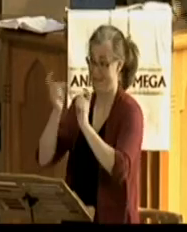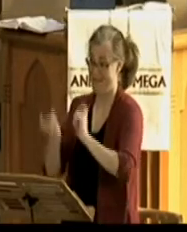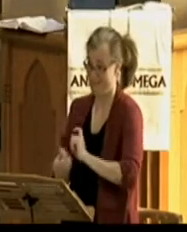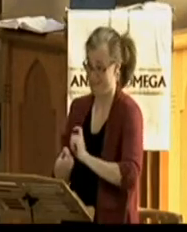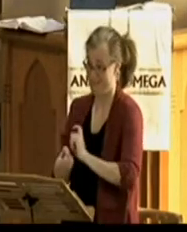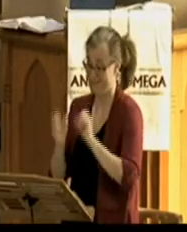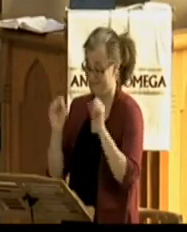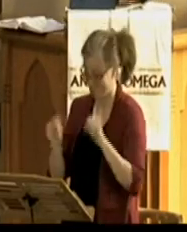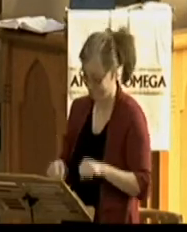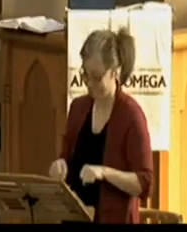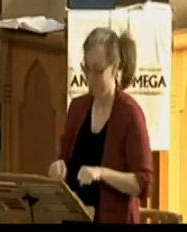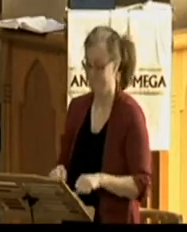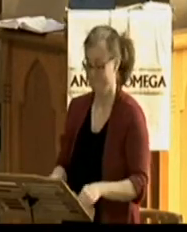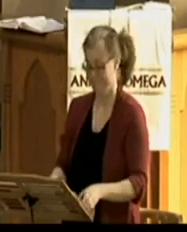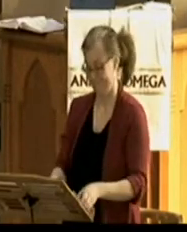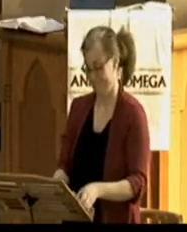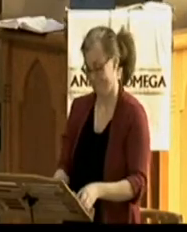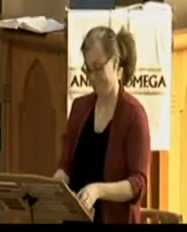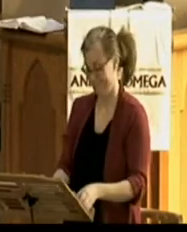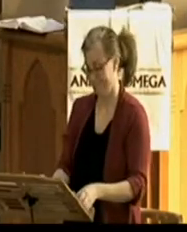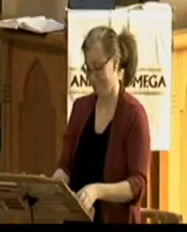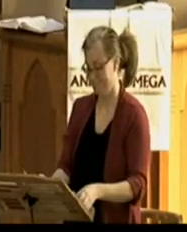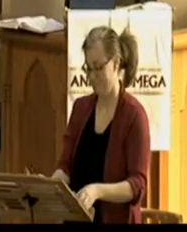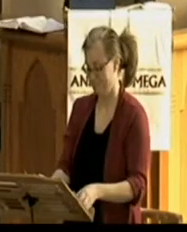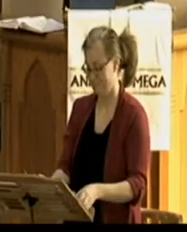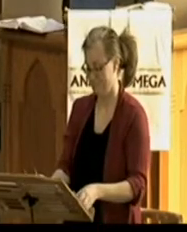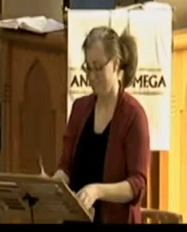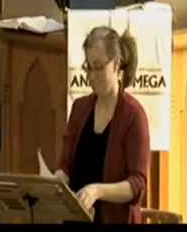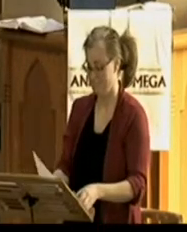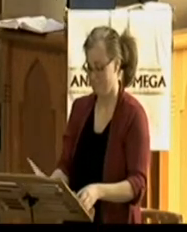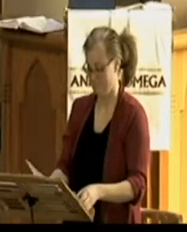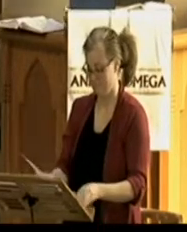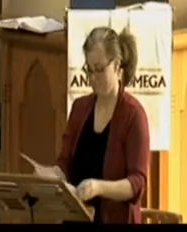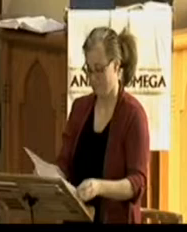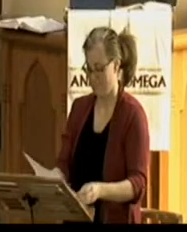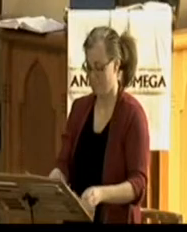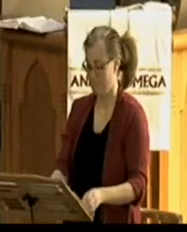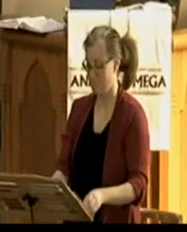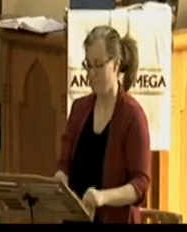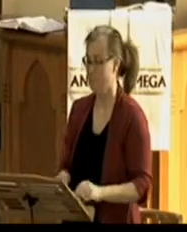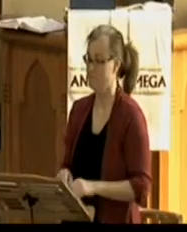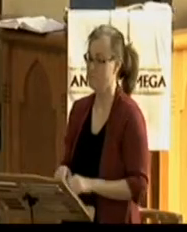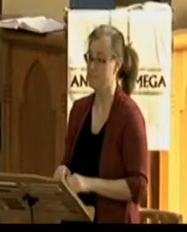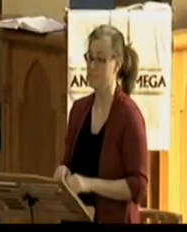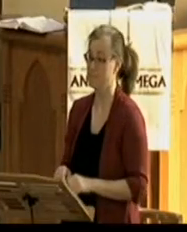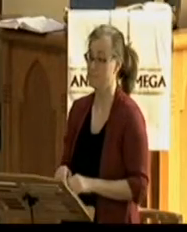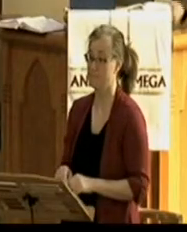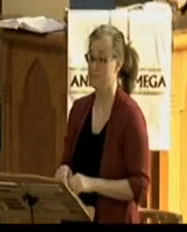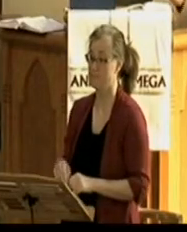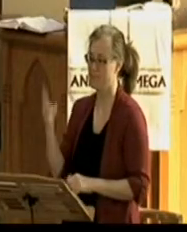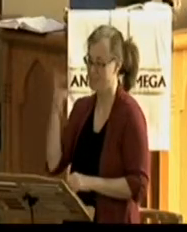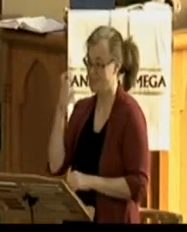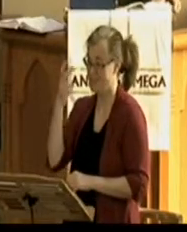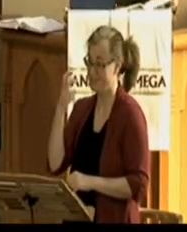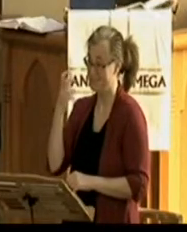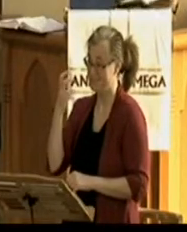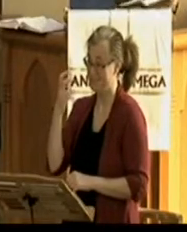we have to admit that unbelief is a problem. It is a sin. This is an eyewitness account.